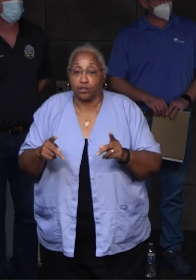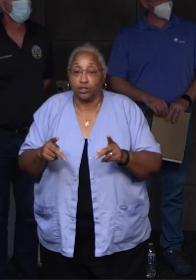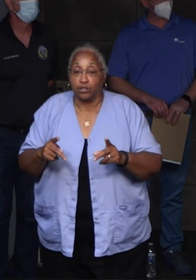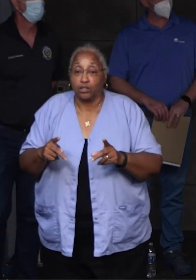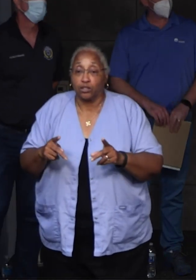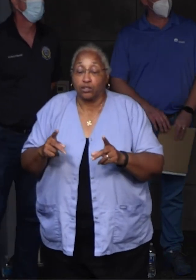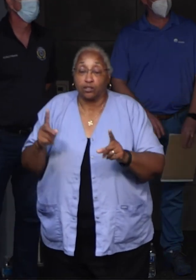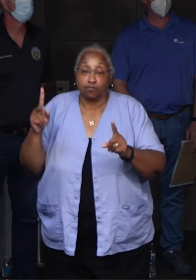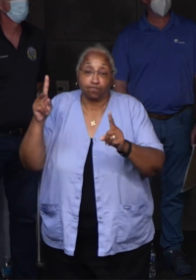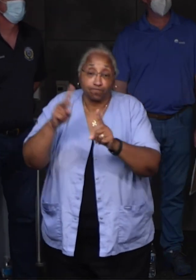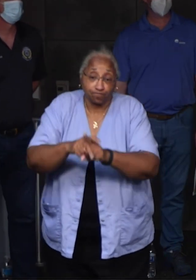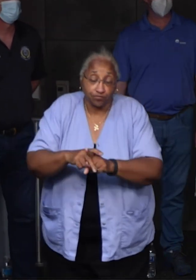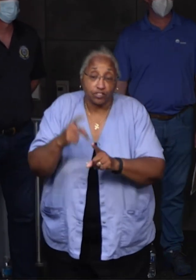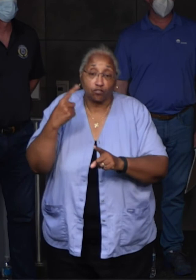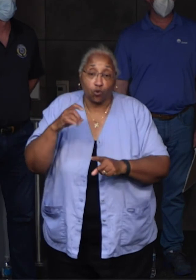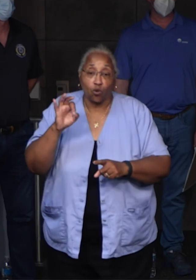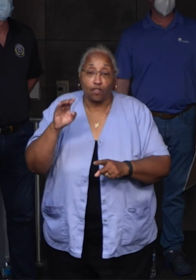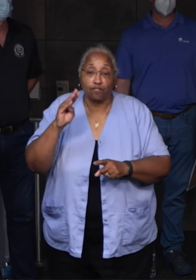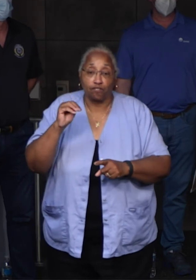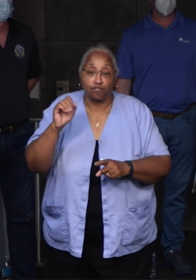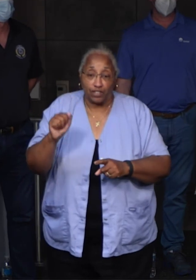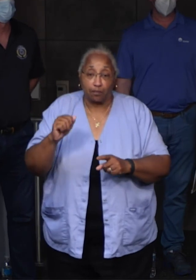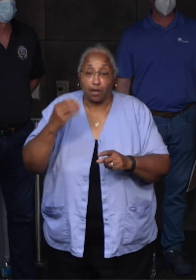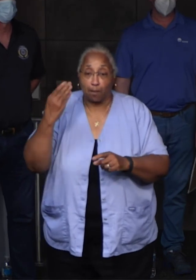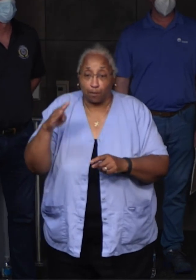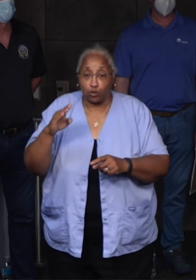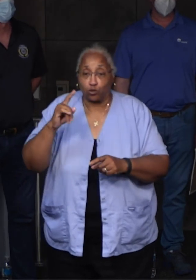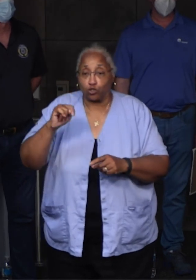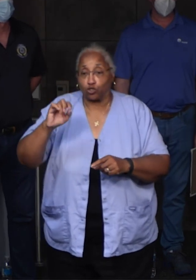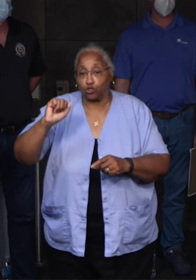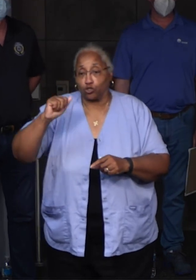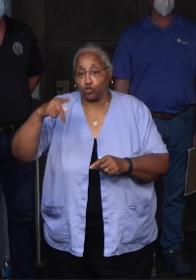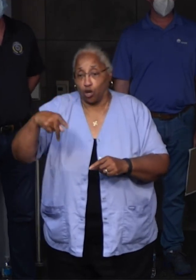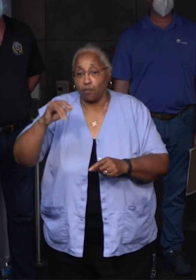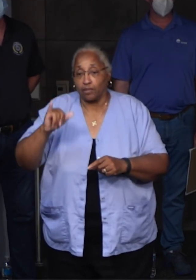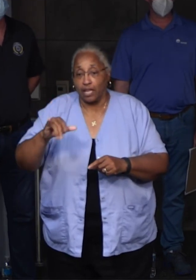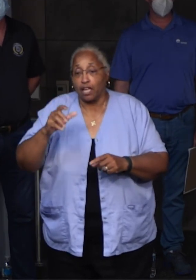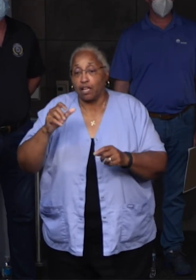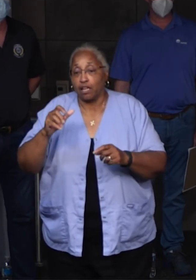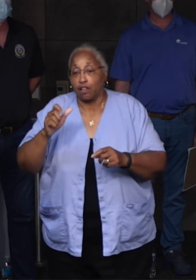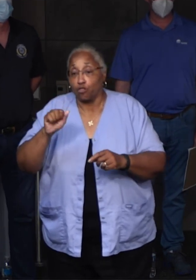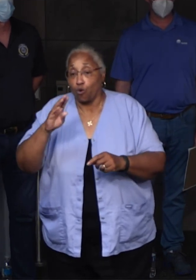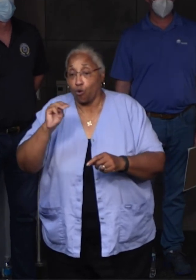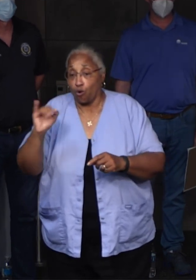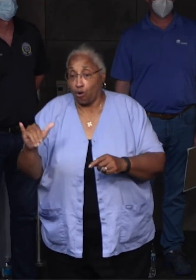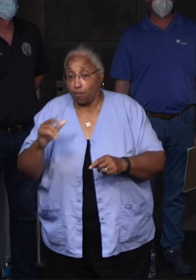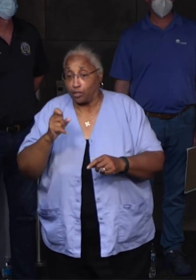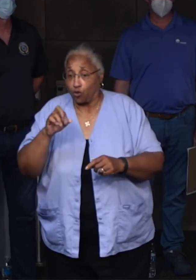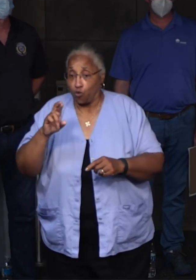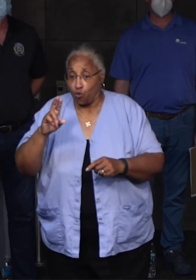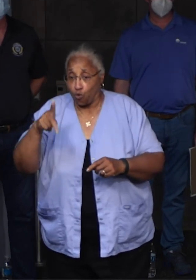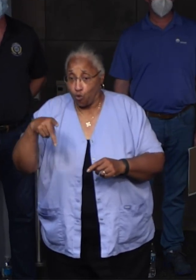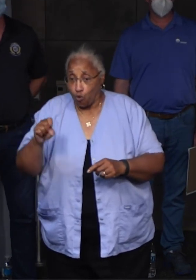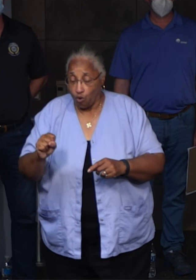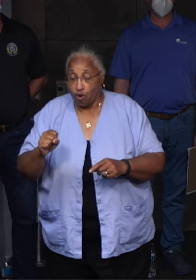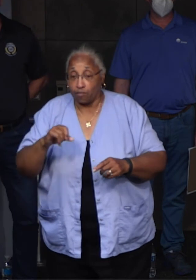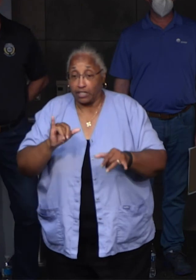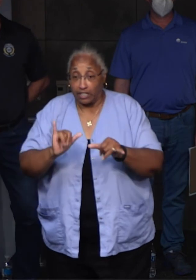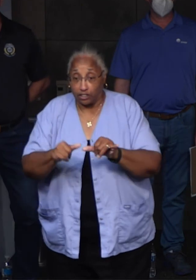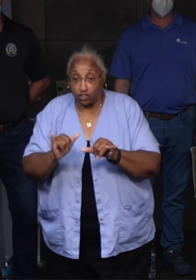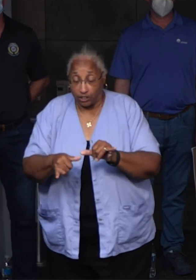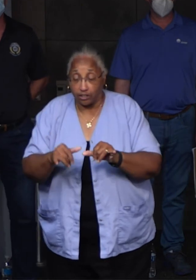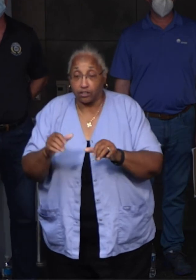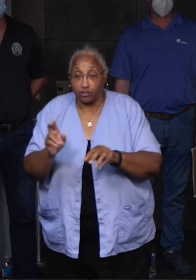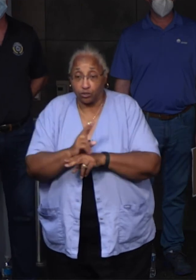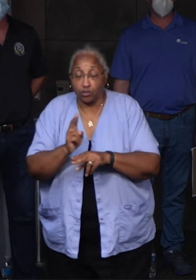FEMA blue tarp system that the Corps of Engineers is administering. That resource and the information is available on